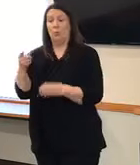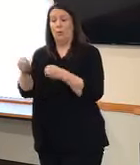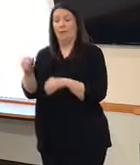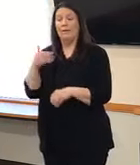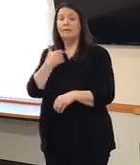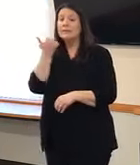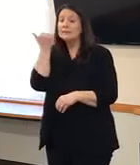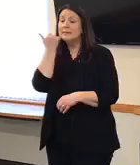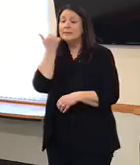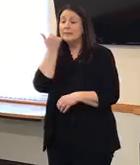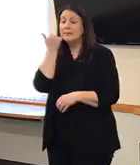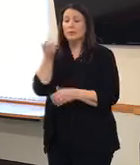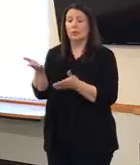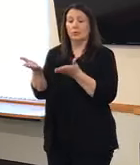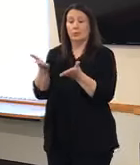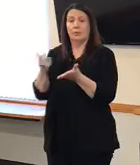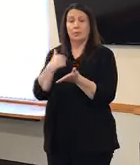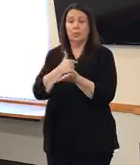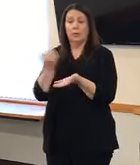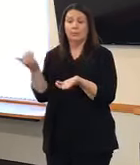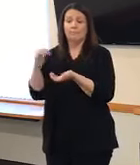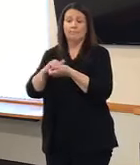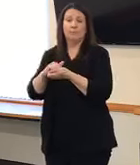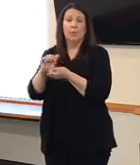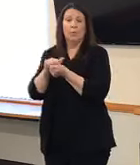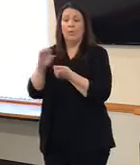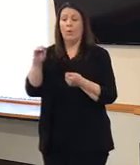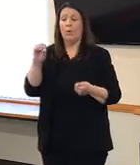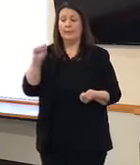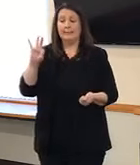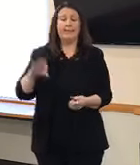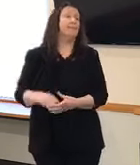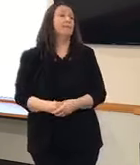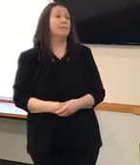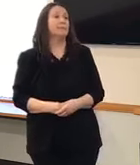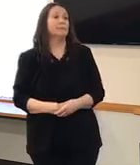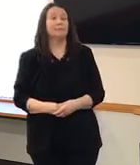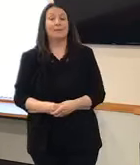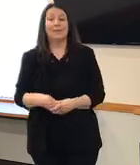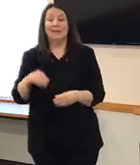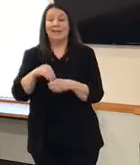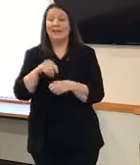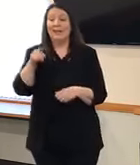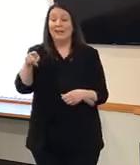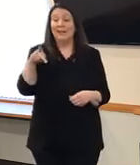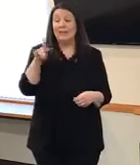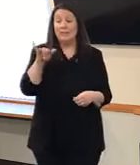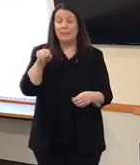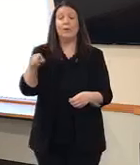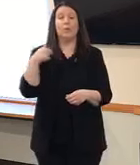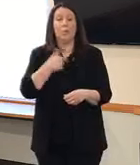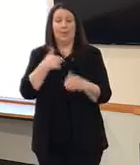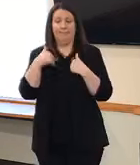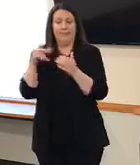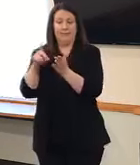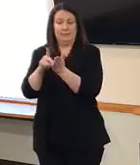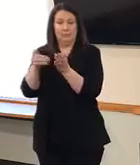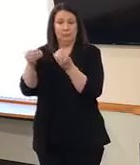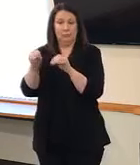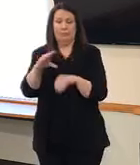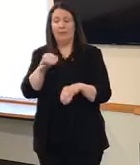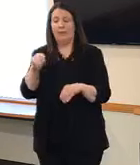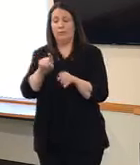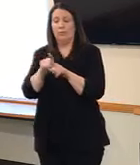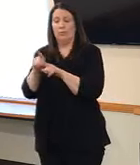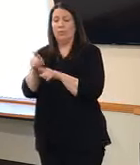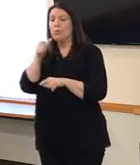clinic that we partner with OSF for. And then in Pekin, we have a primary care office and a women's